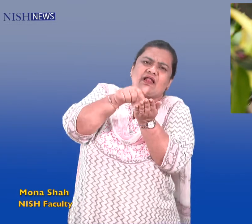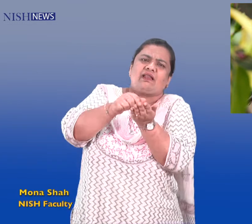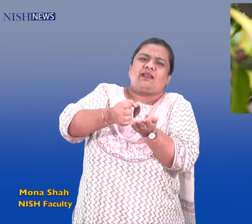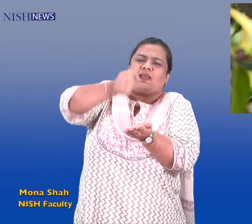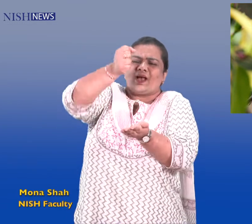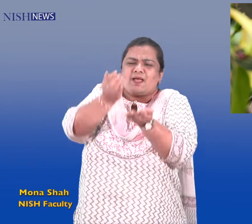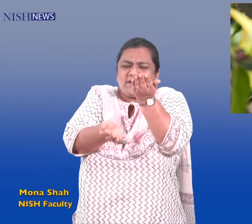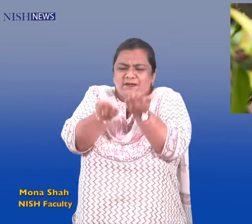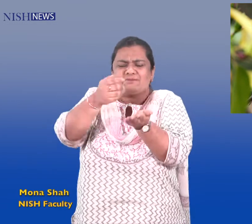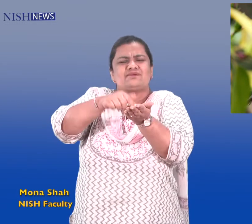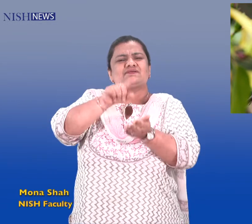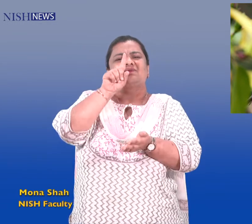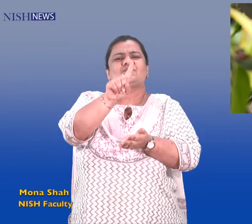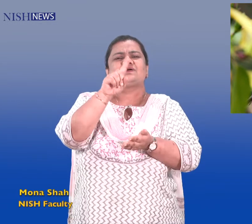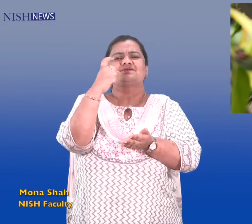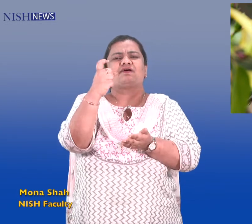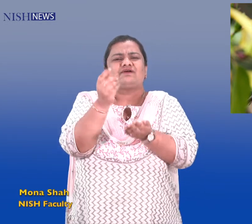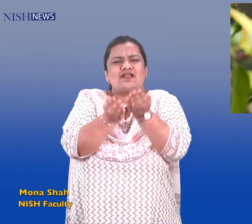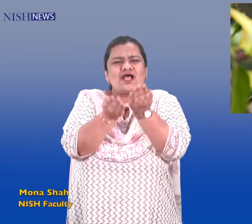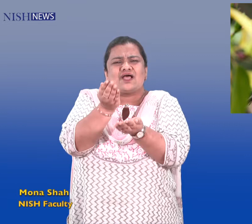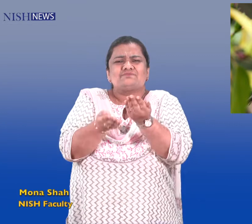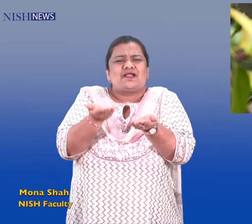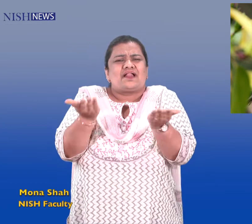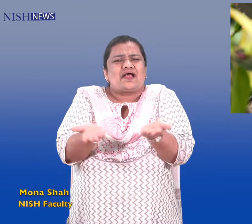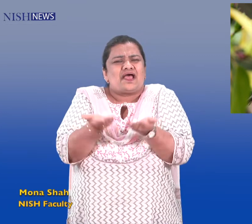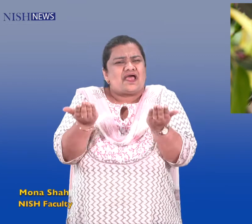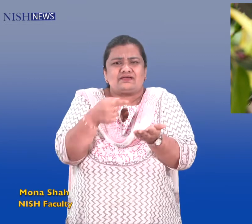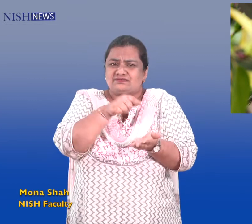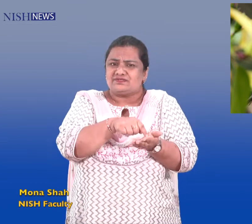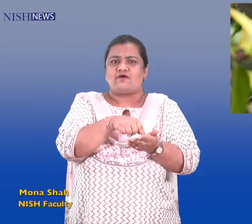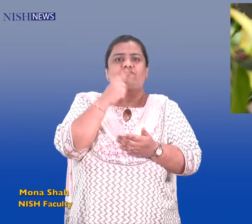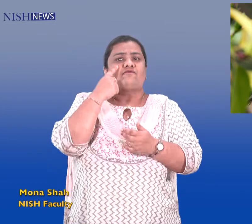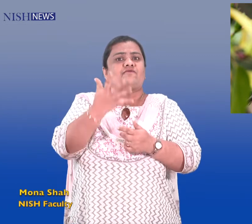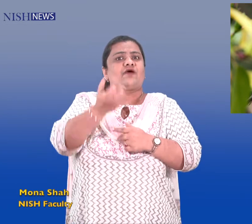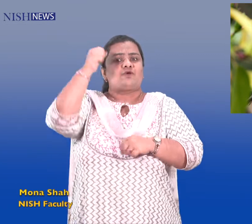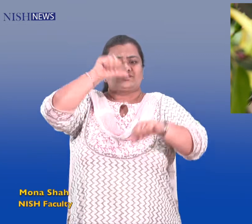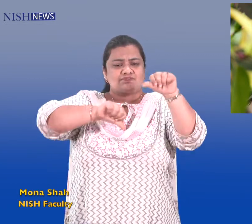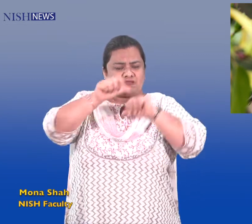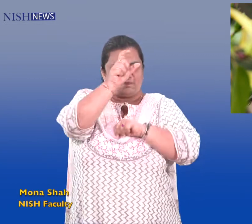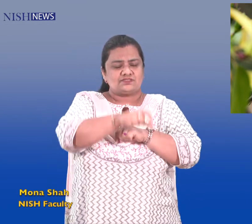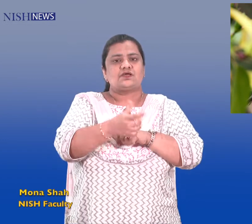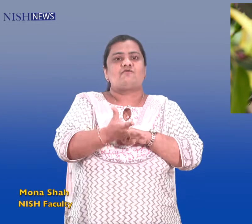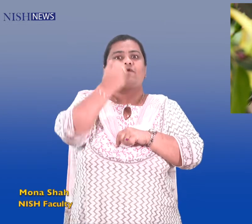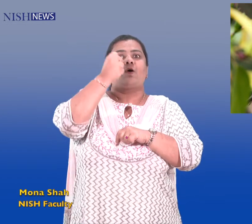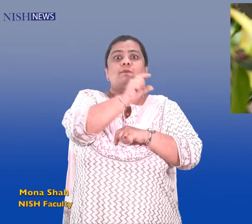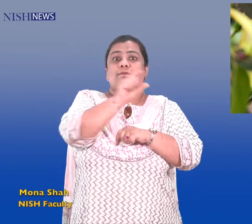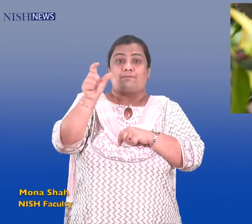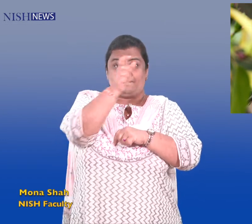weighs only 17 grams has been spotted for the first time in India. The bird is popularly known as a blackcap and